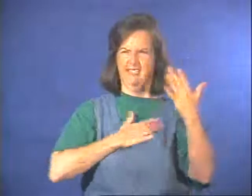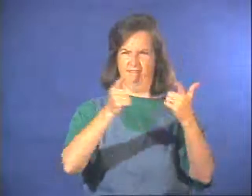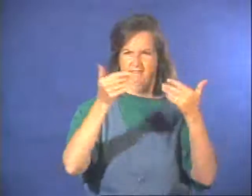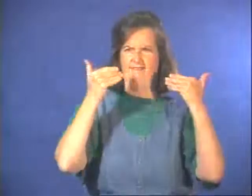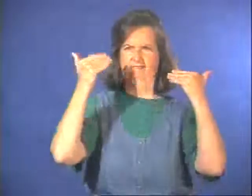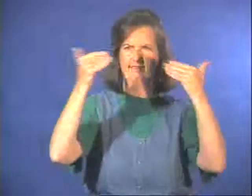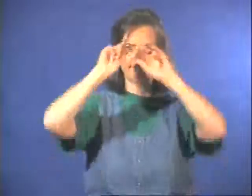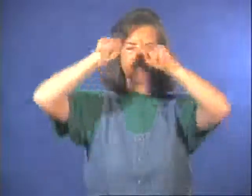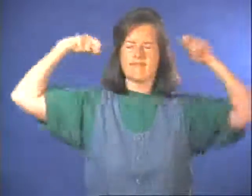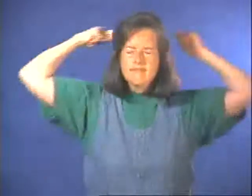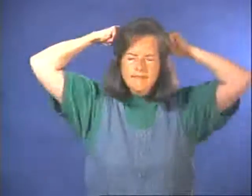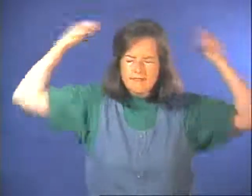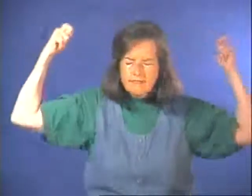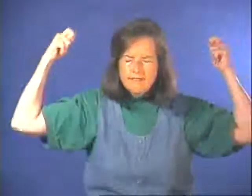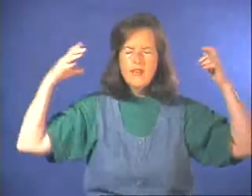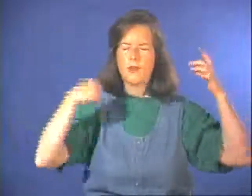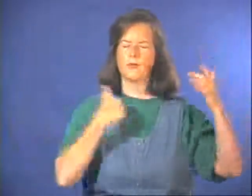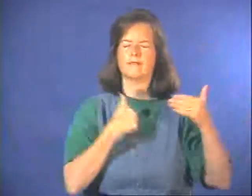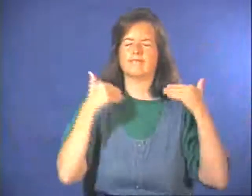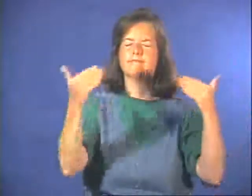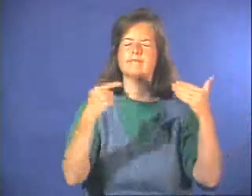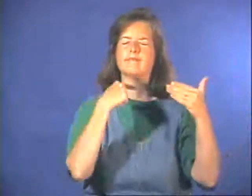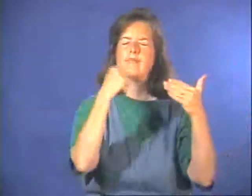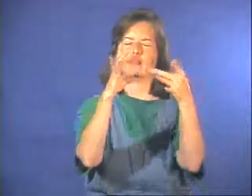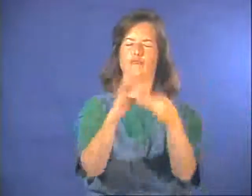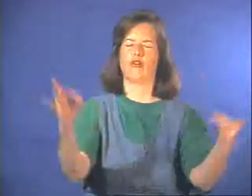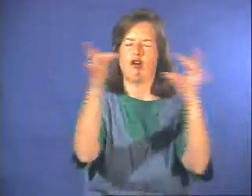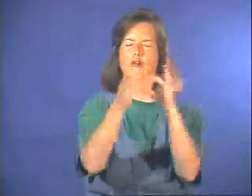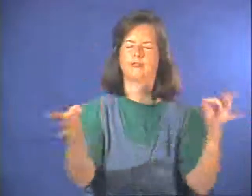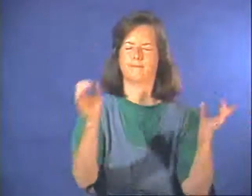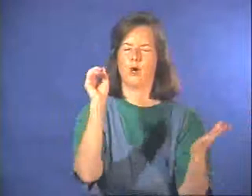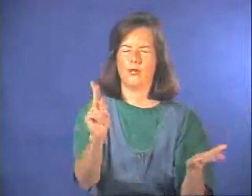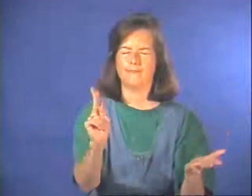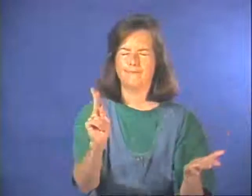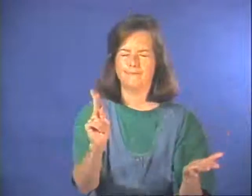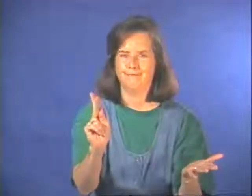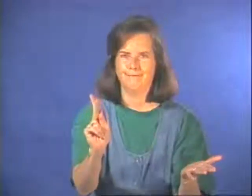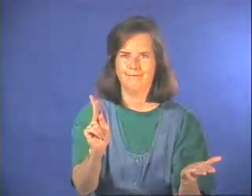Now, put on your blindfolds, and we'll try to explain with a story.